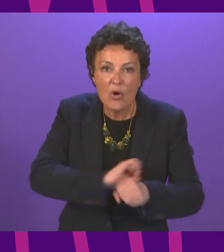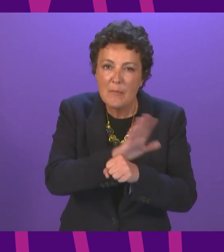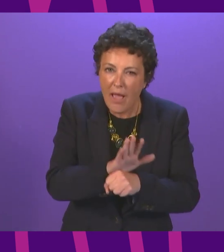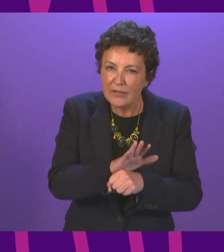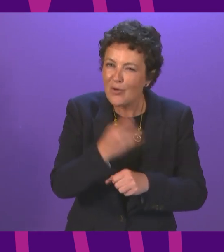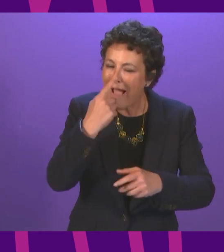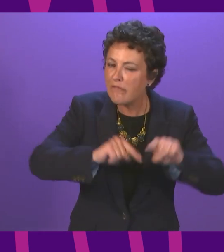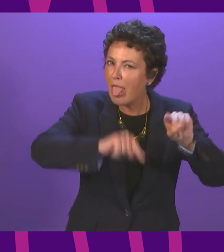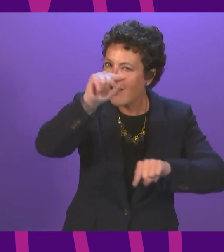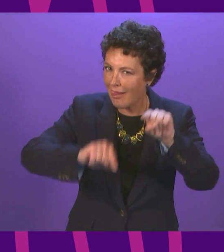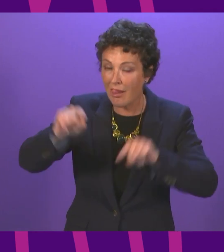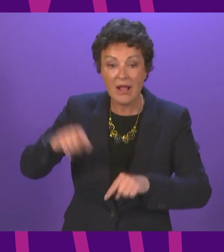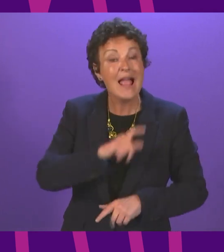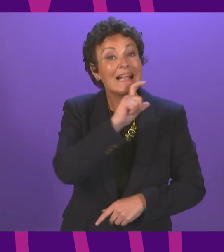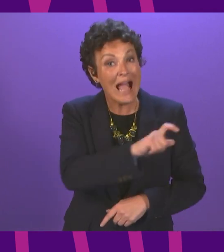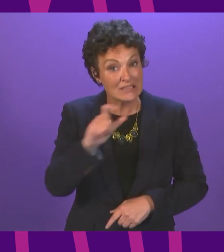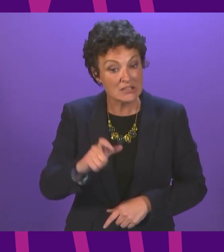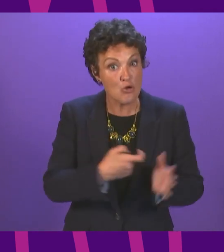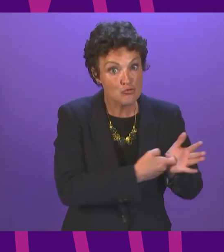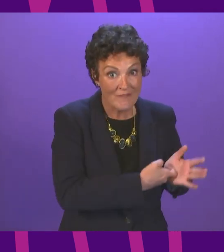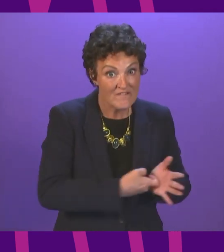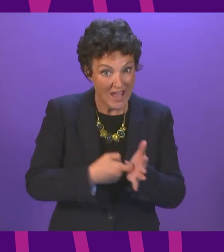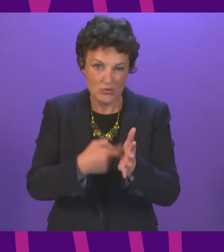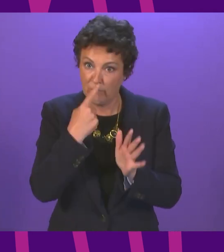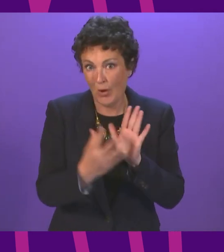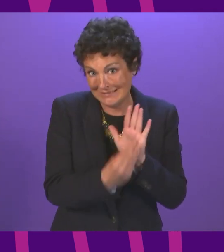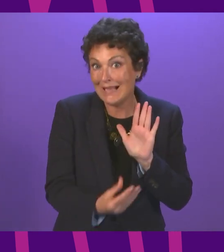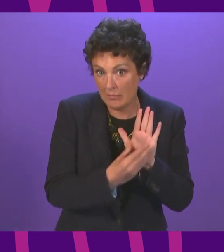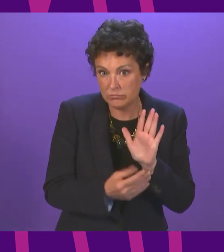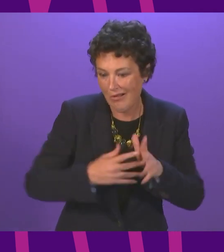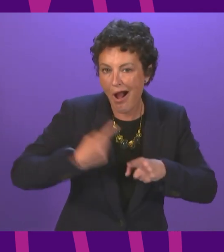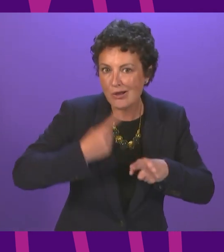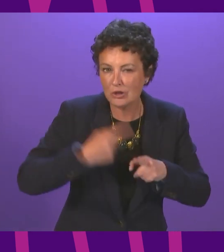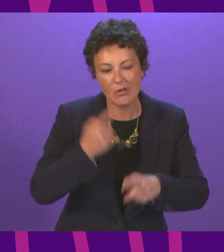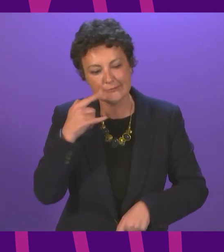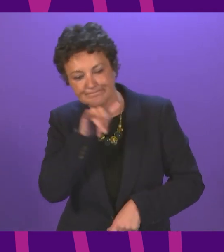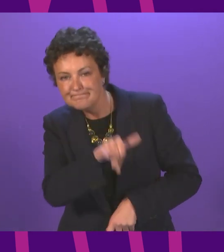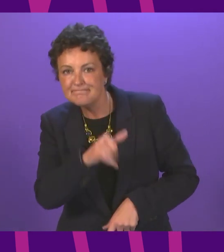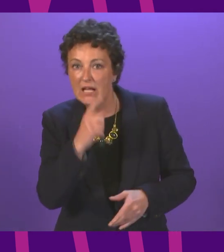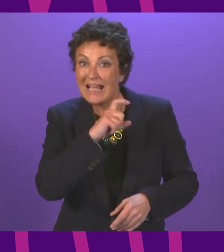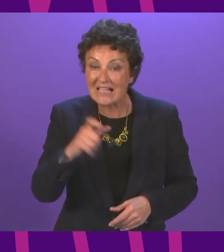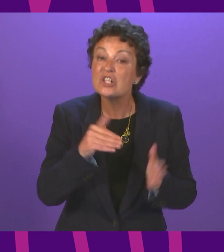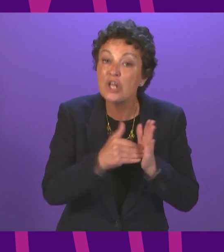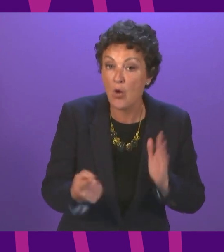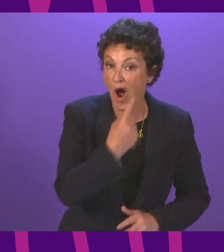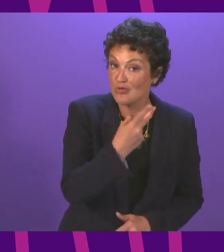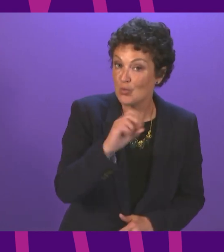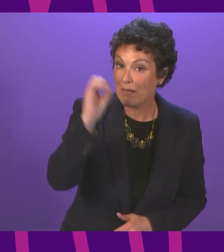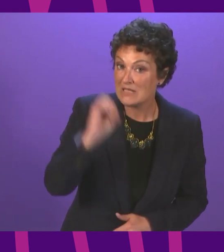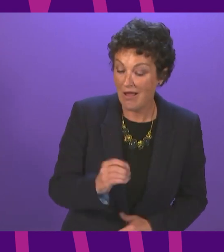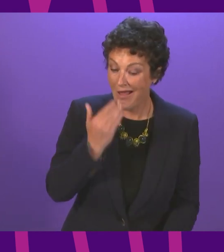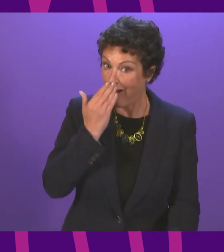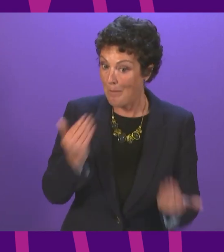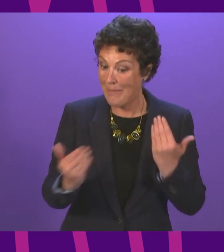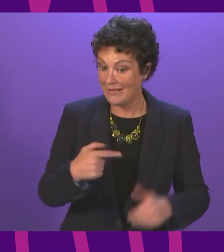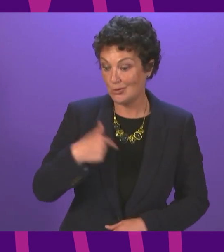the pandemic. Cancer referrals, for example, urgent suspicion of cancer referrals are now 120 percent compared